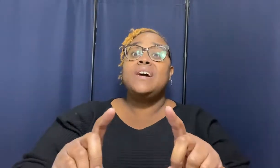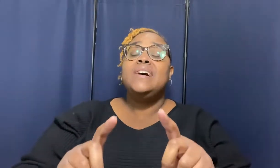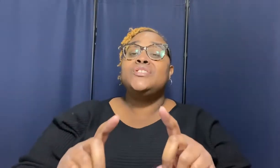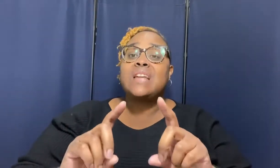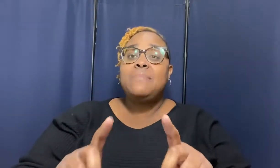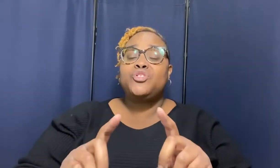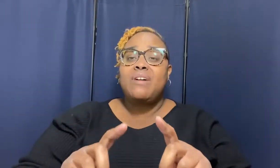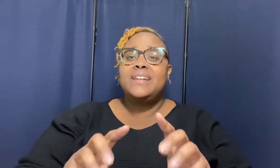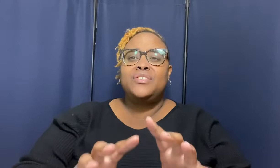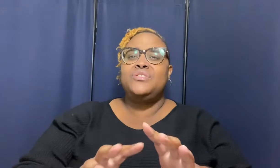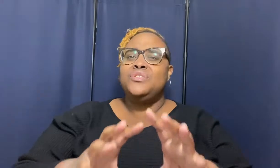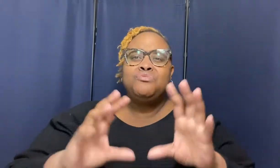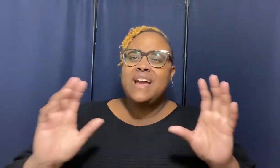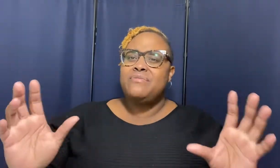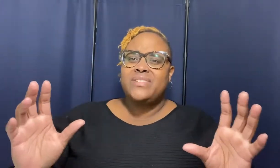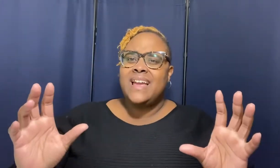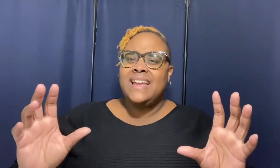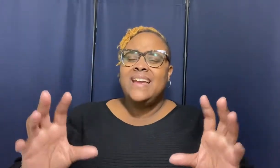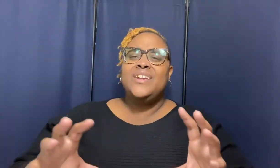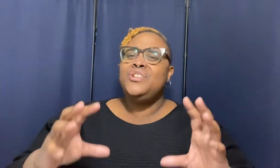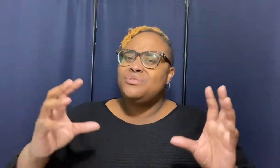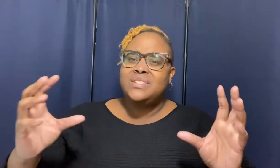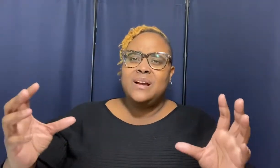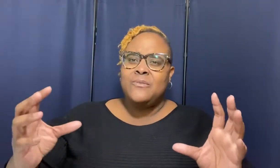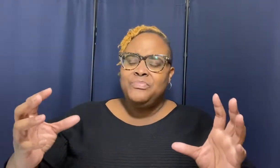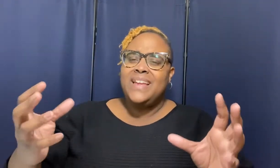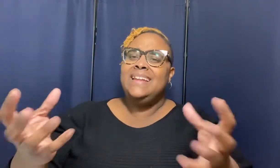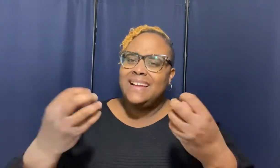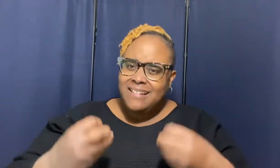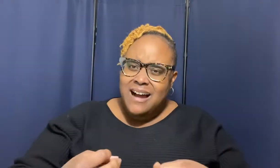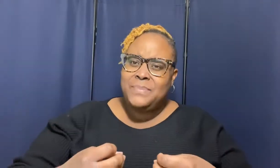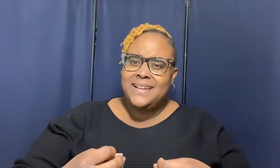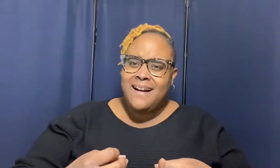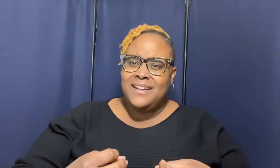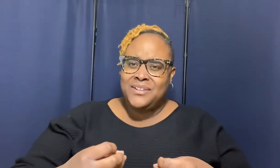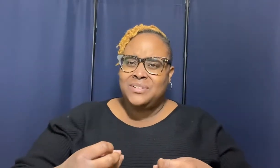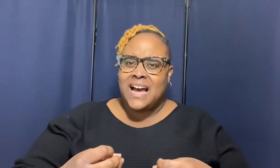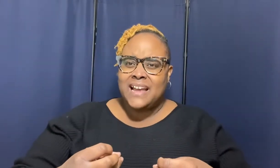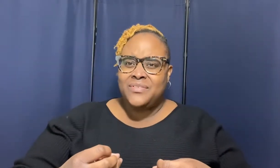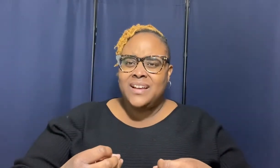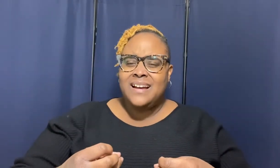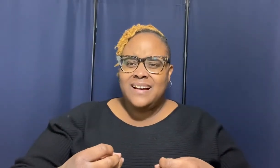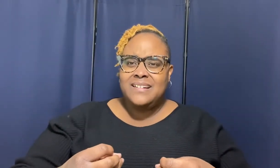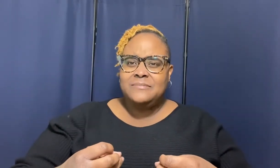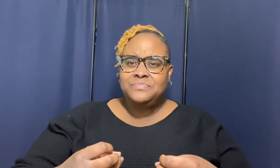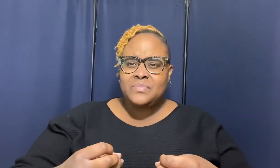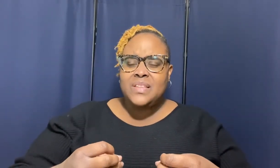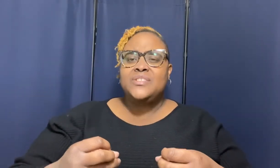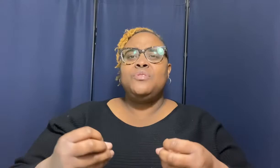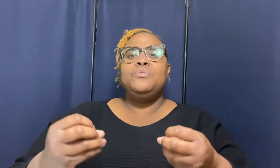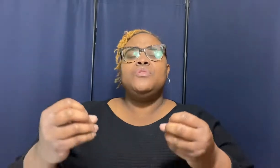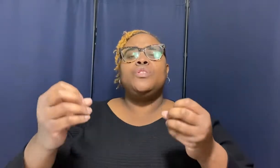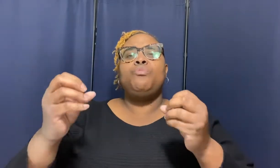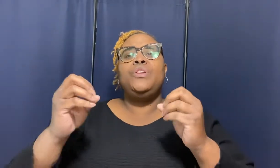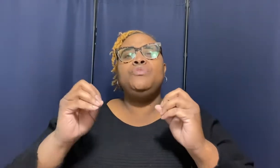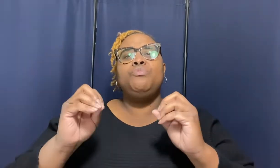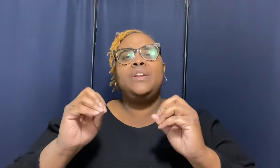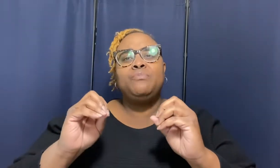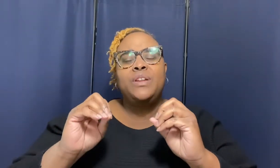stop trying to do everything yourself and let god be god in your life huh so so when you when when